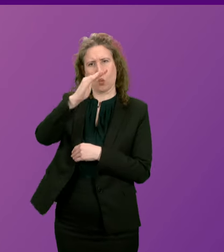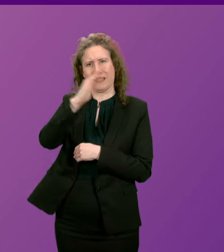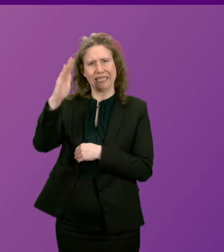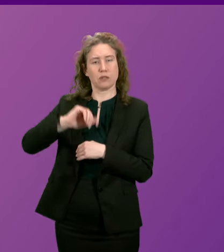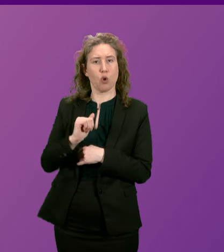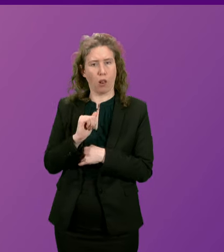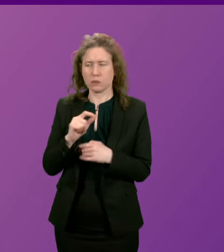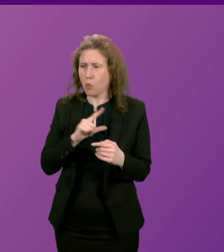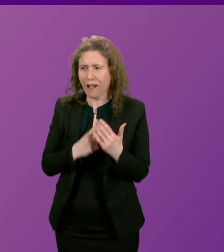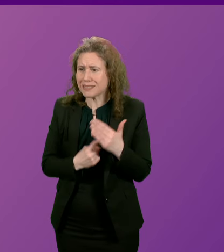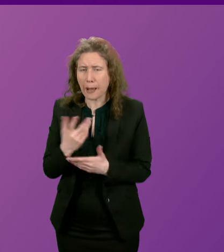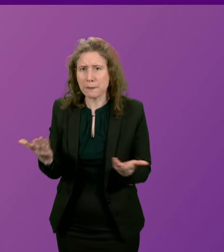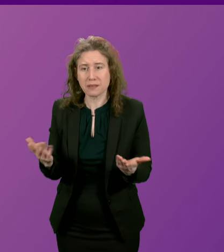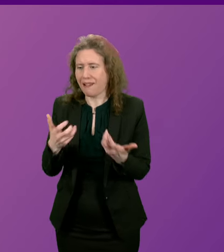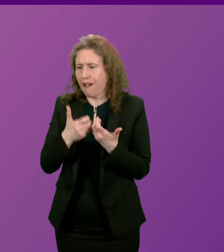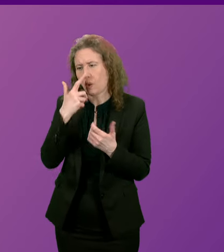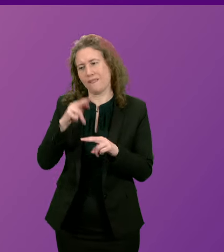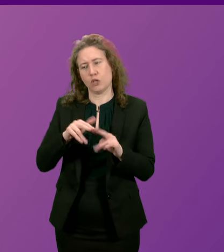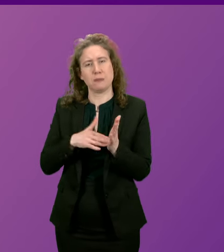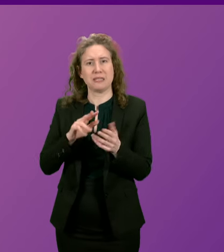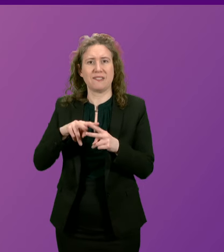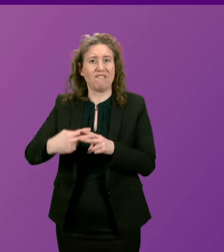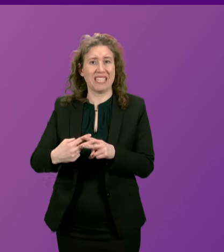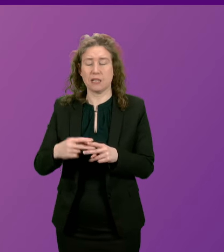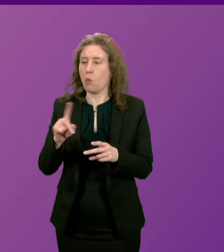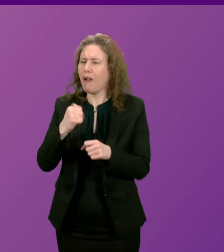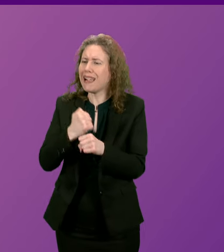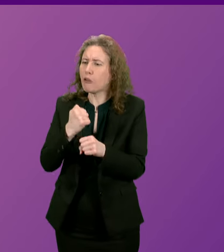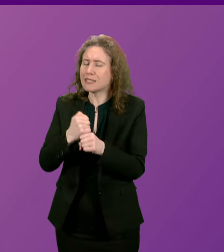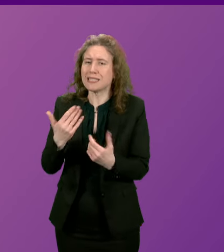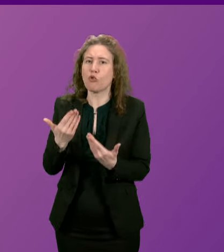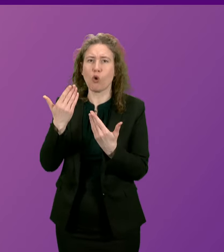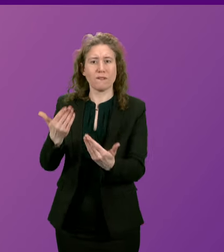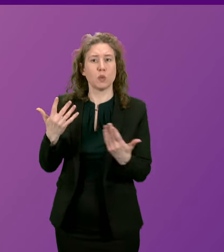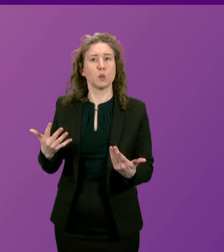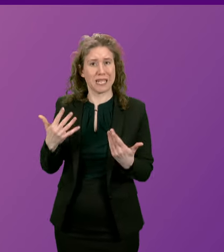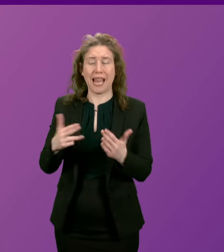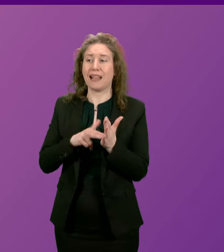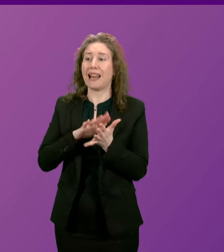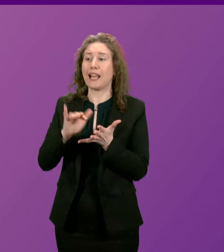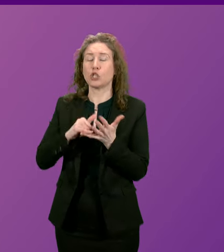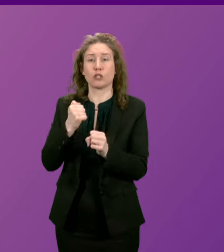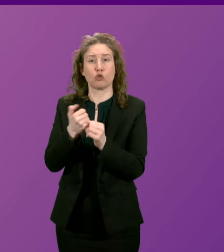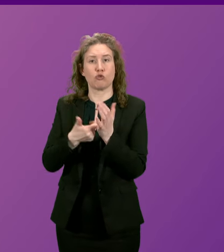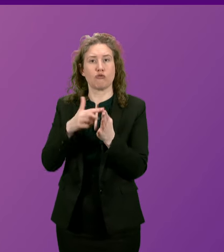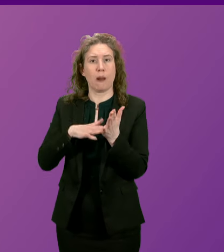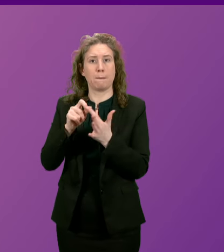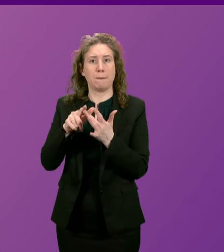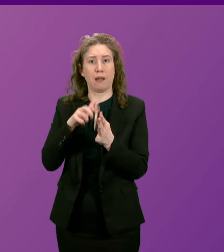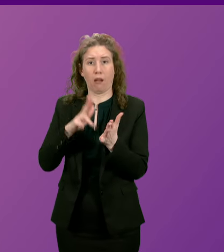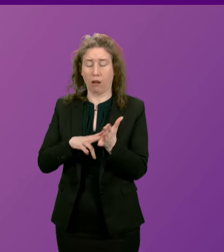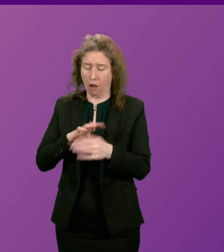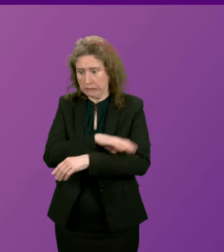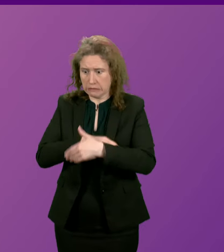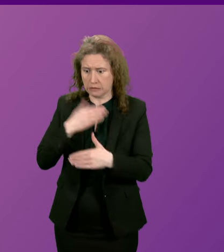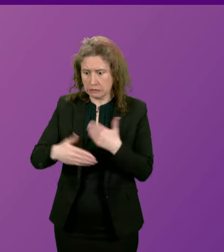is this happened and what can the first minister do to fix the situation what guarantees can he offer today the nhs grampian is working urgently to restore